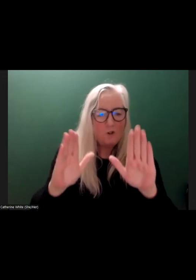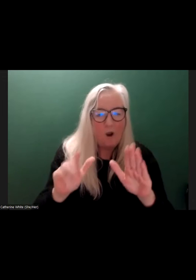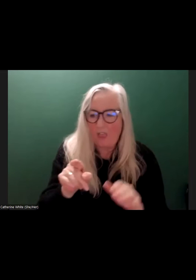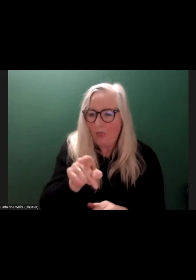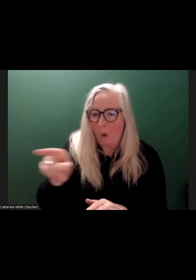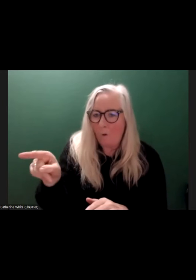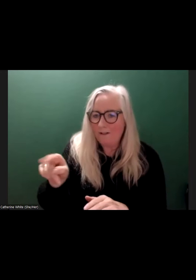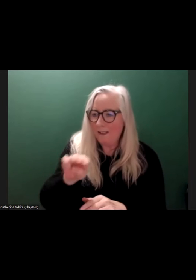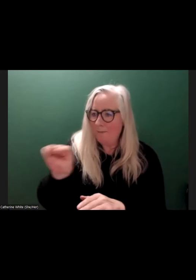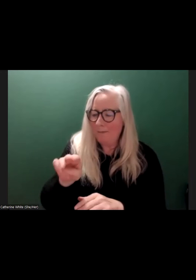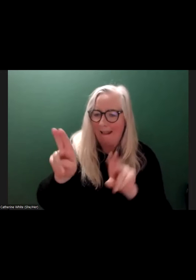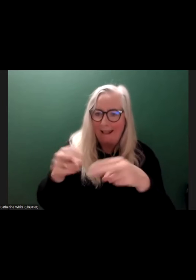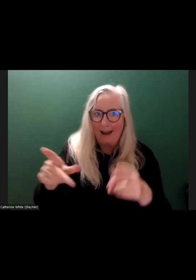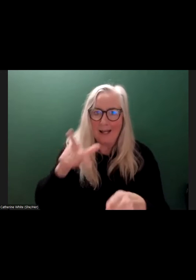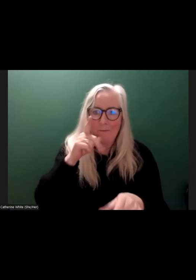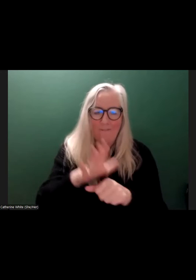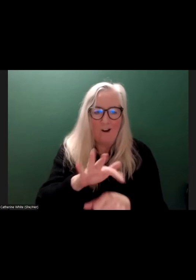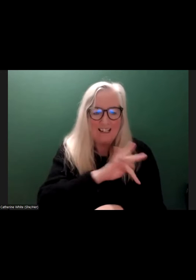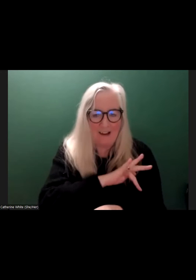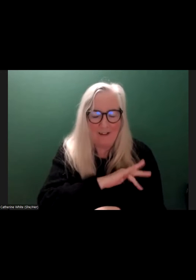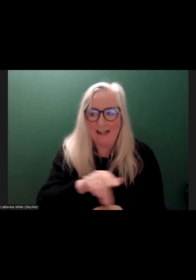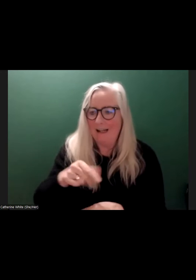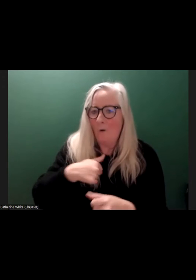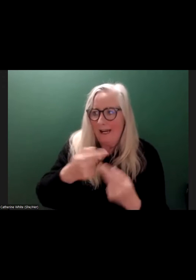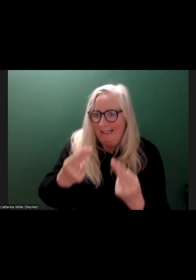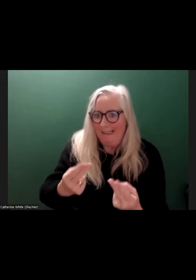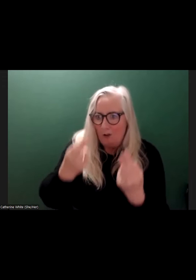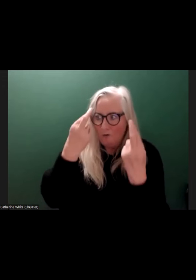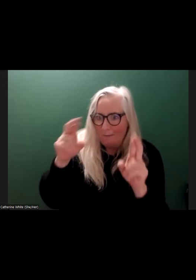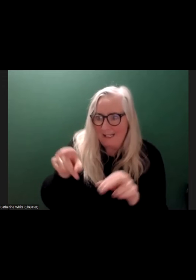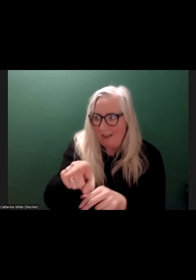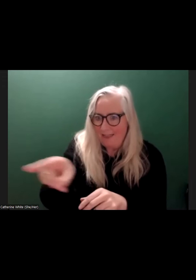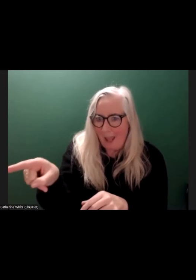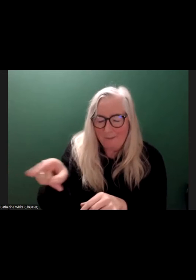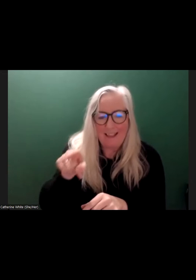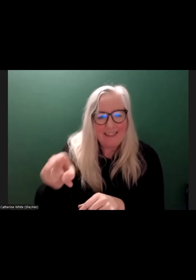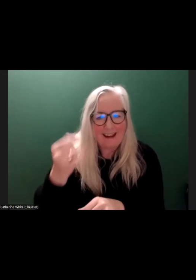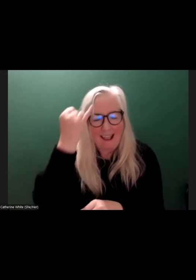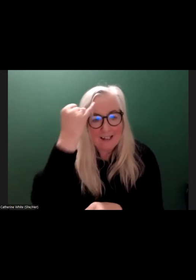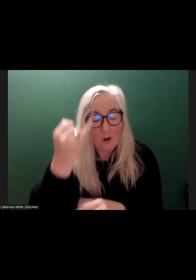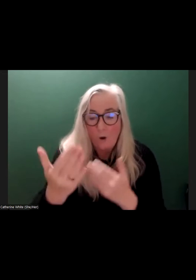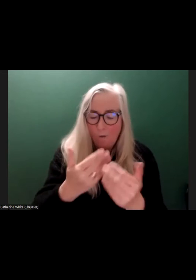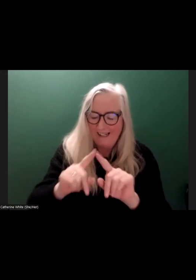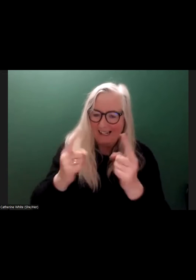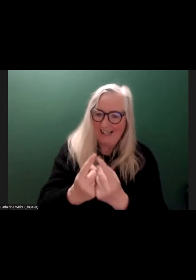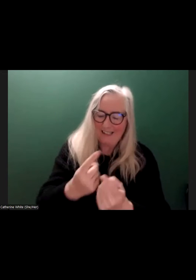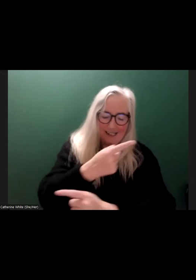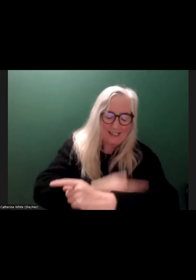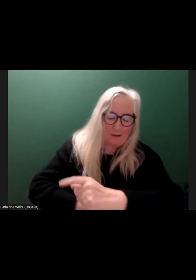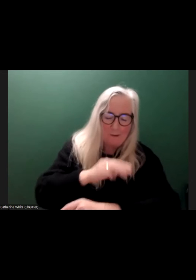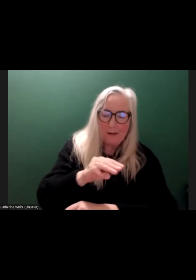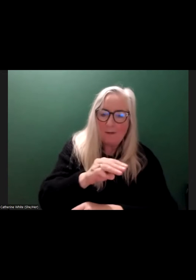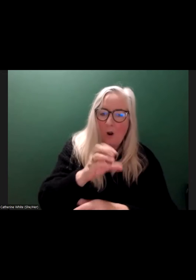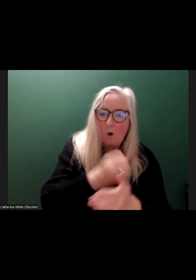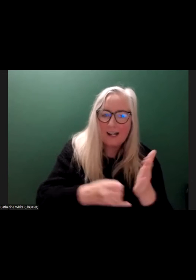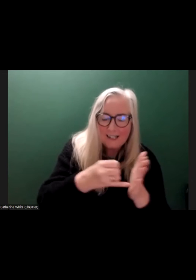people cannot speak for themselves, that they need to be represented. And again, this goes back to the idea of what is a disabled person's organization and the social